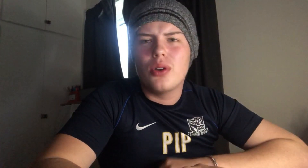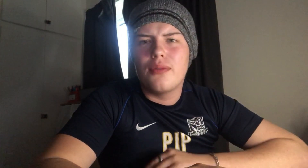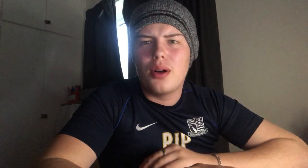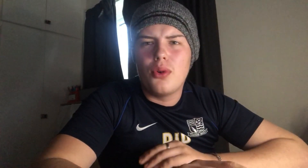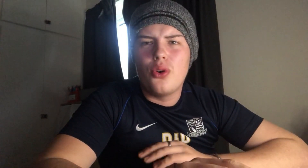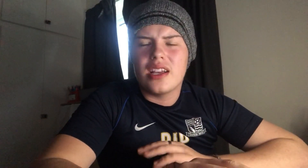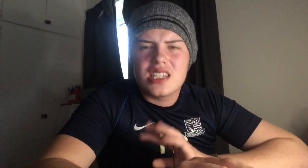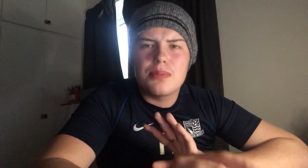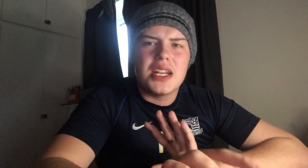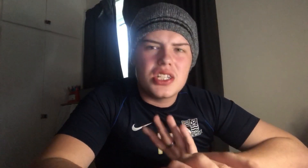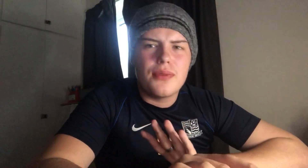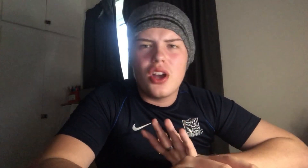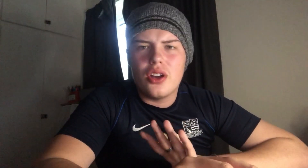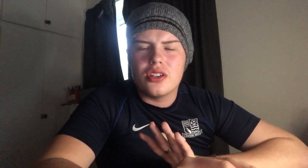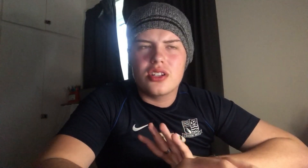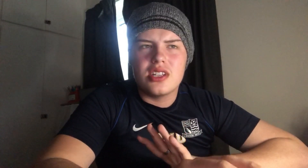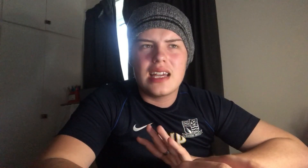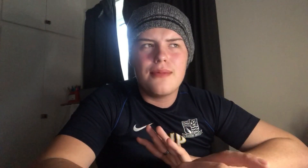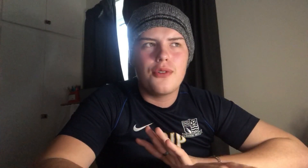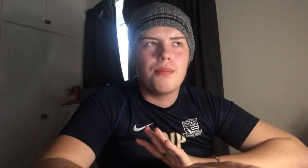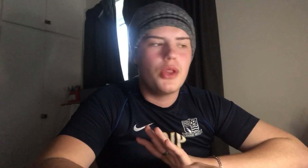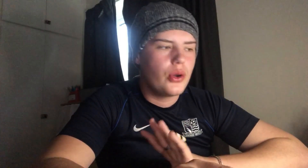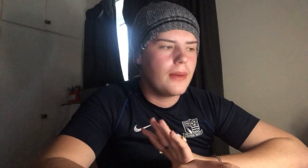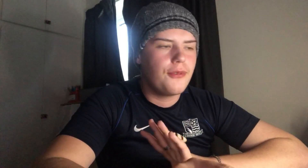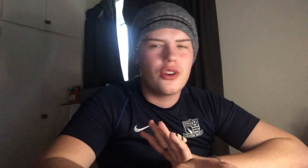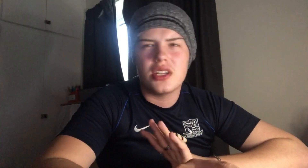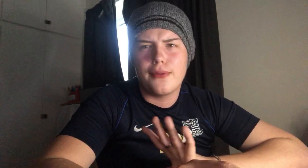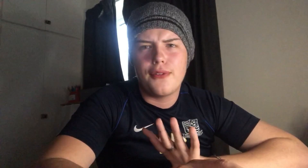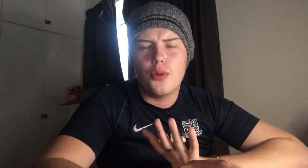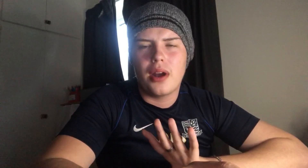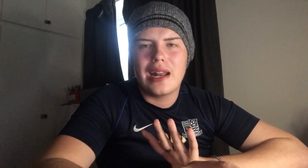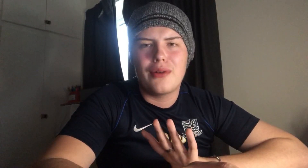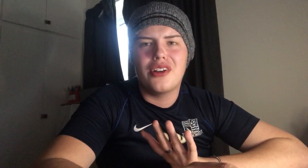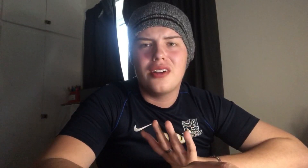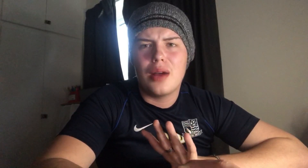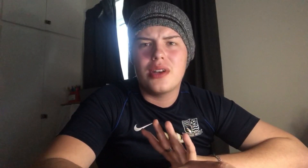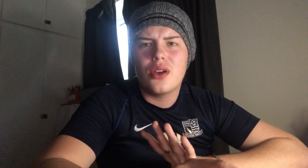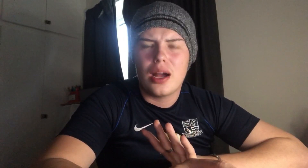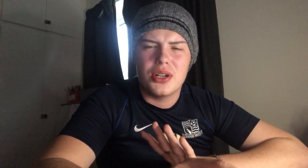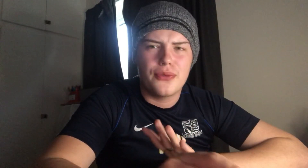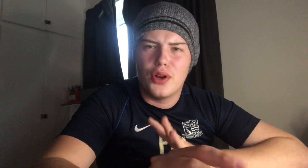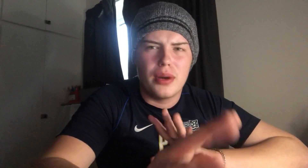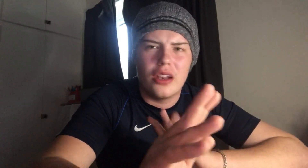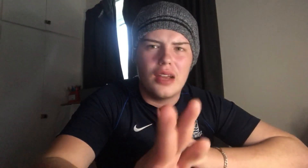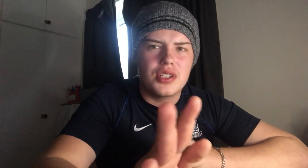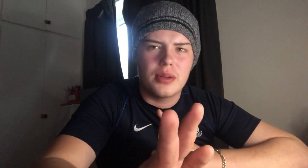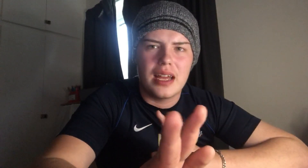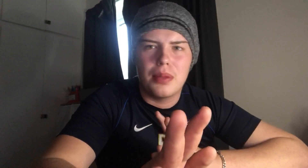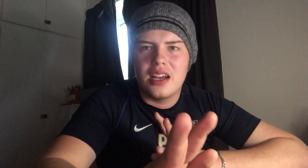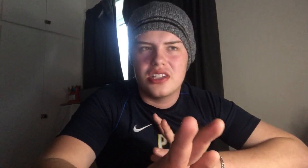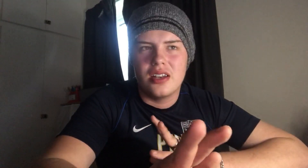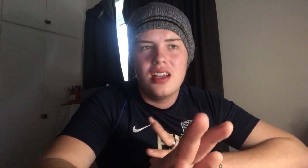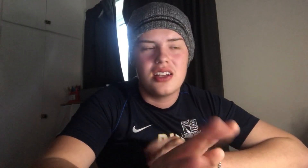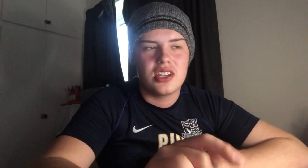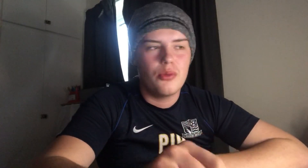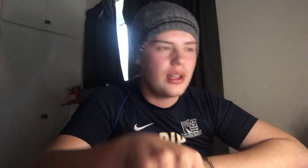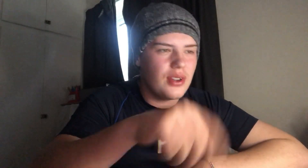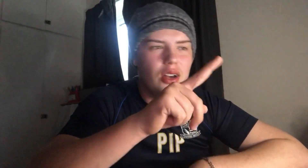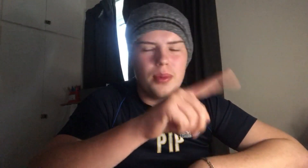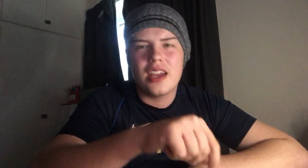one of our more expensive earners, because he came from Nottingham Forest in the Phil Brown era. And we know how much Phil Brown loves to get players in and say, we'll give you a little bit